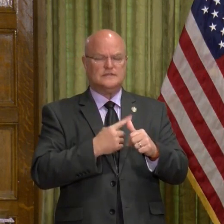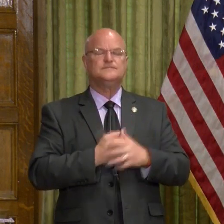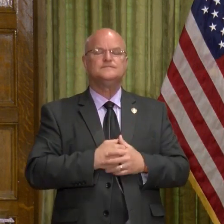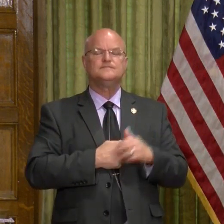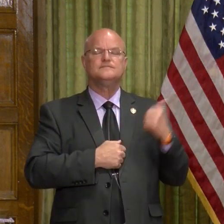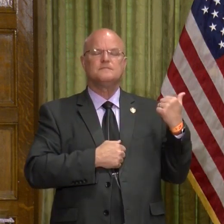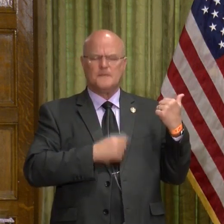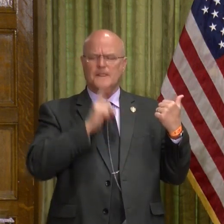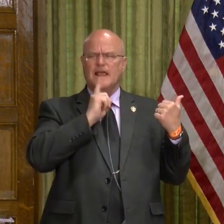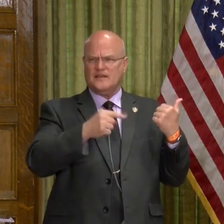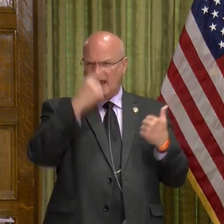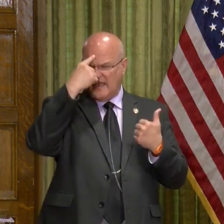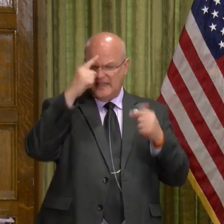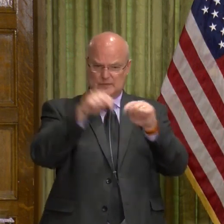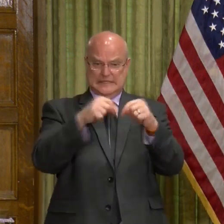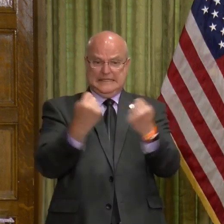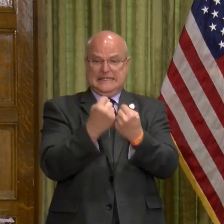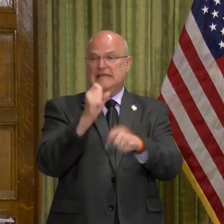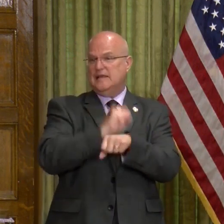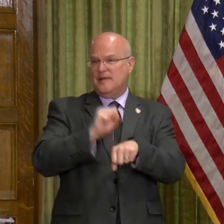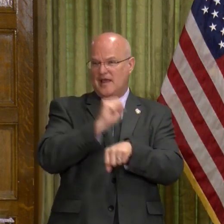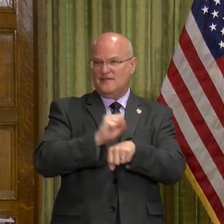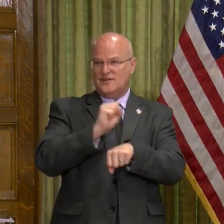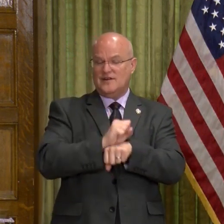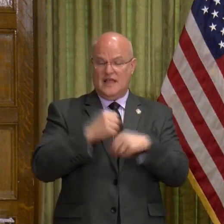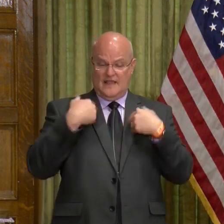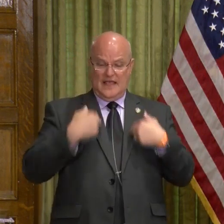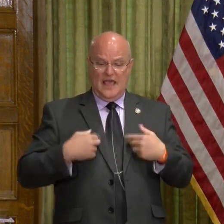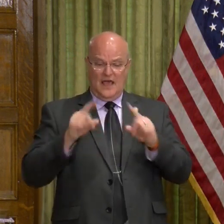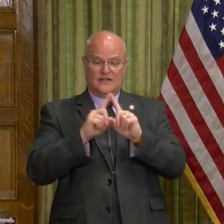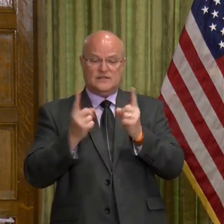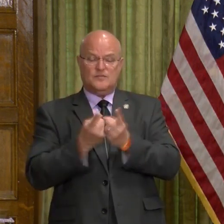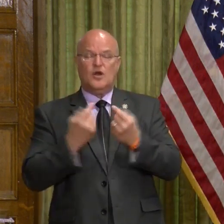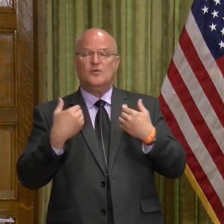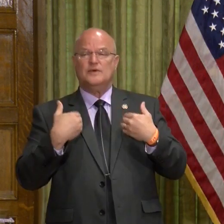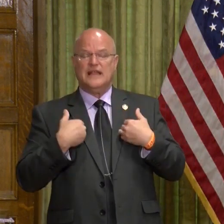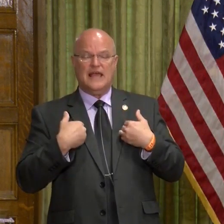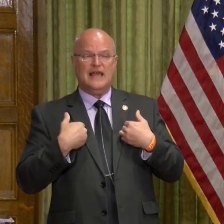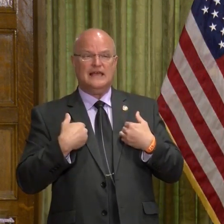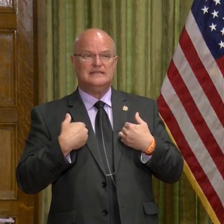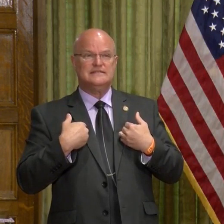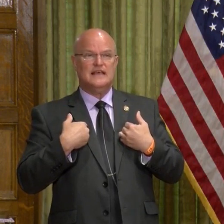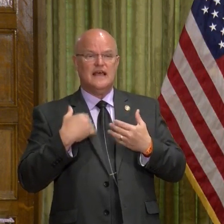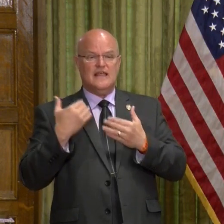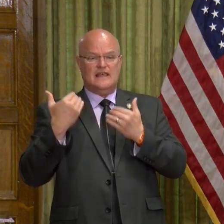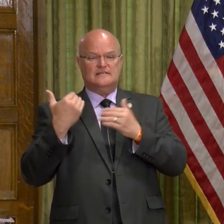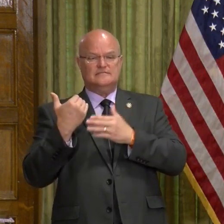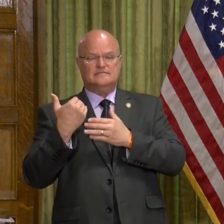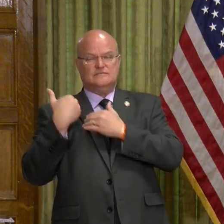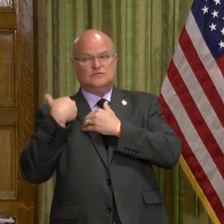Actually, I think it was a team effort. I mean, the health department has the heavy hand in this process,